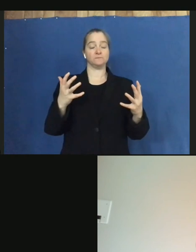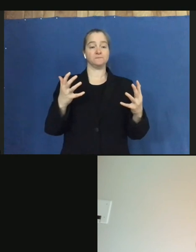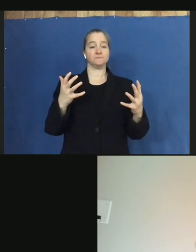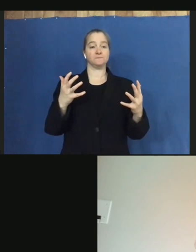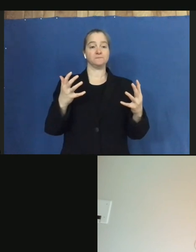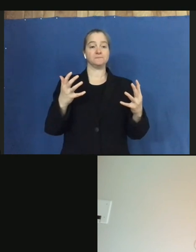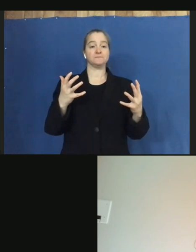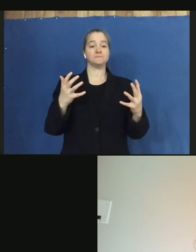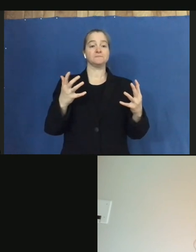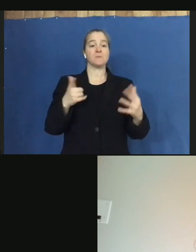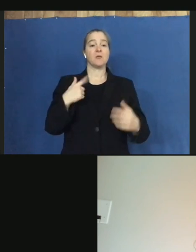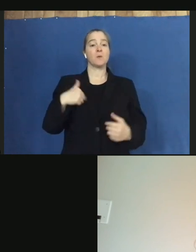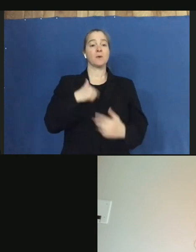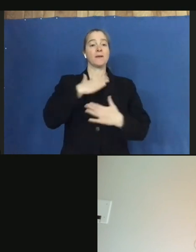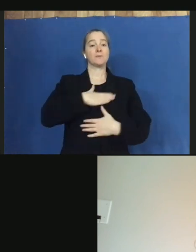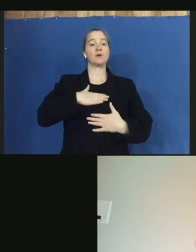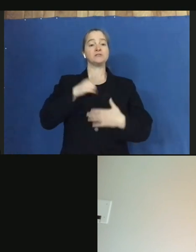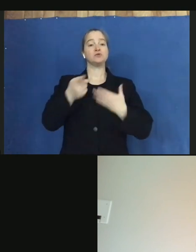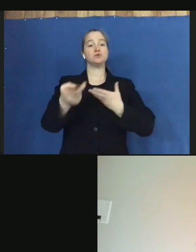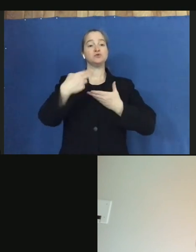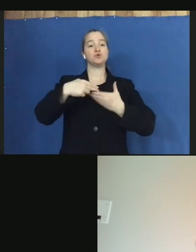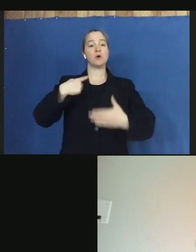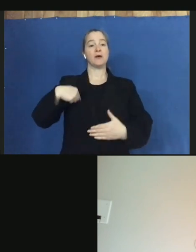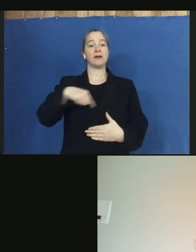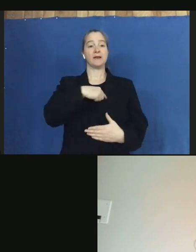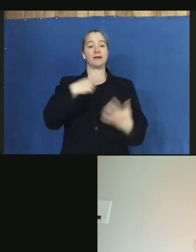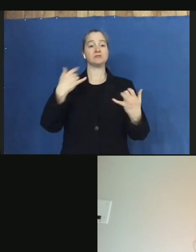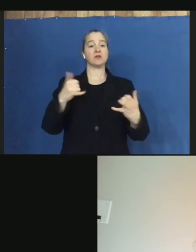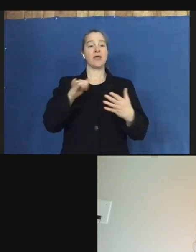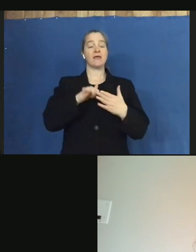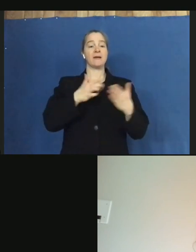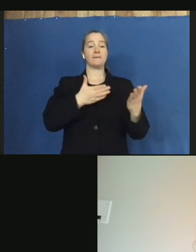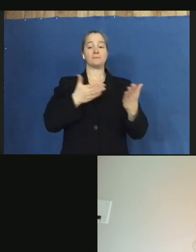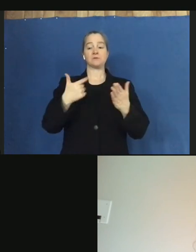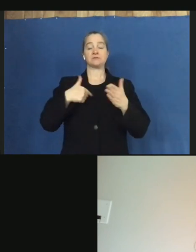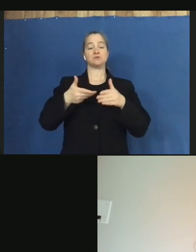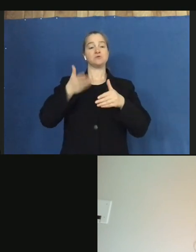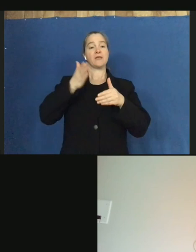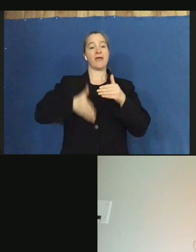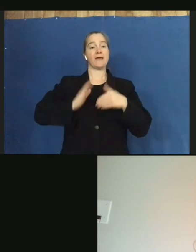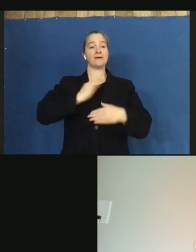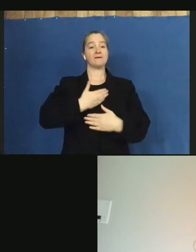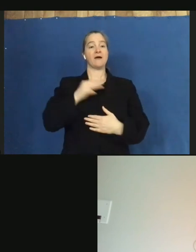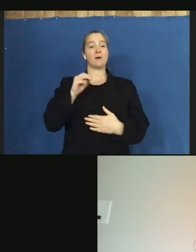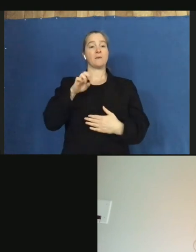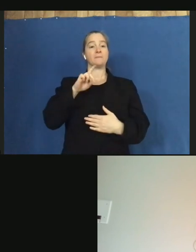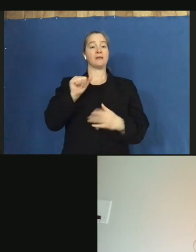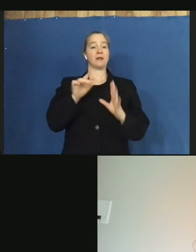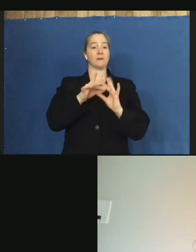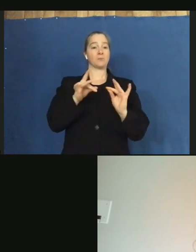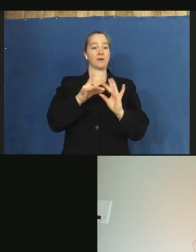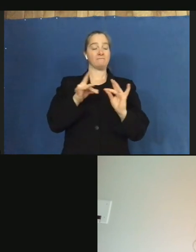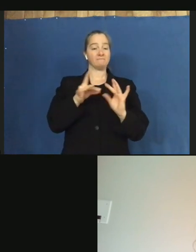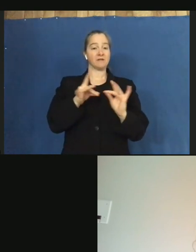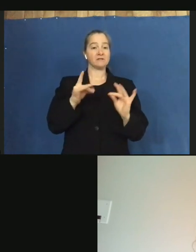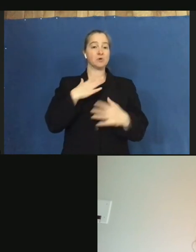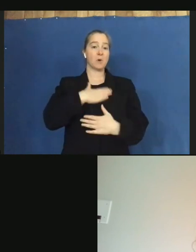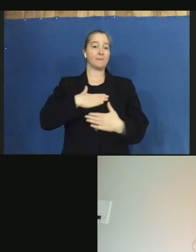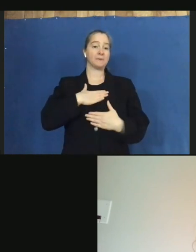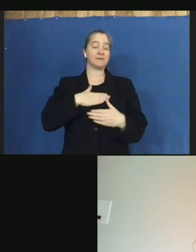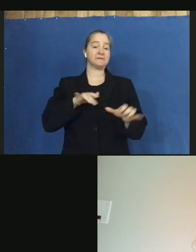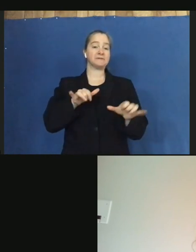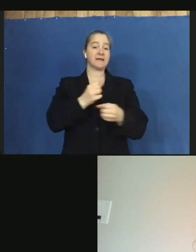We appreciate you joining us today. That brings us to the end of our media briefing, and please stay safe